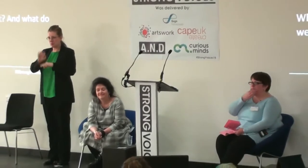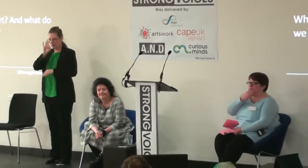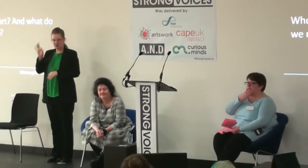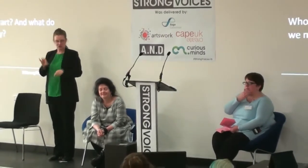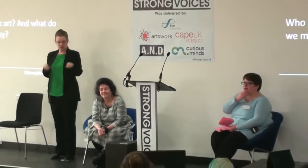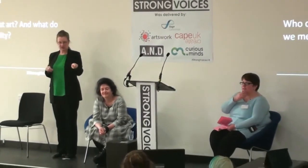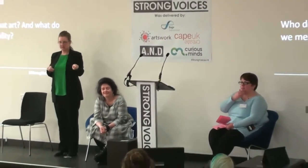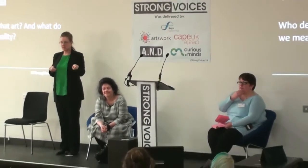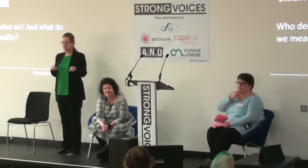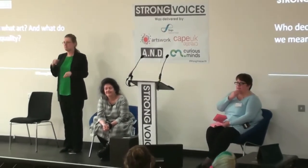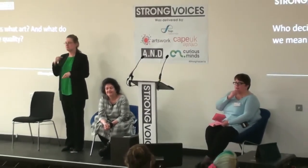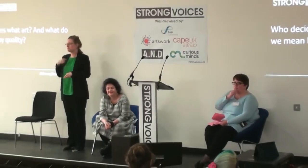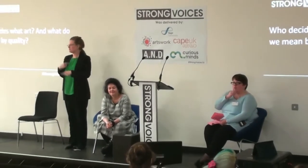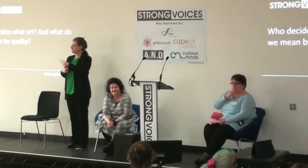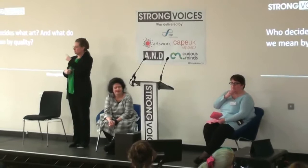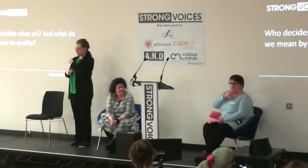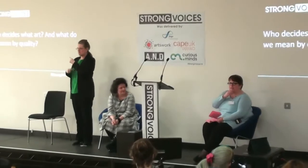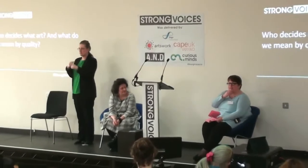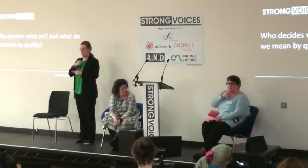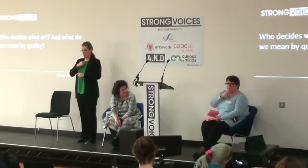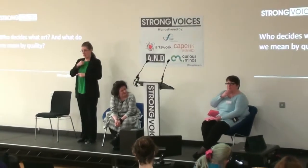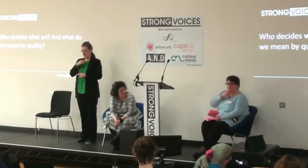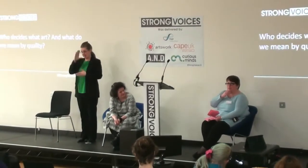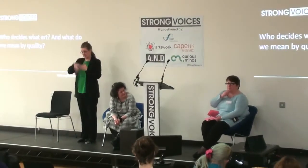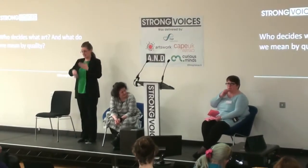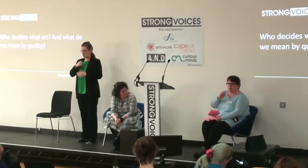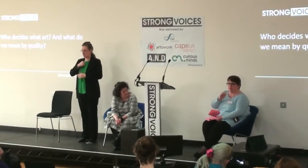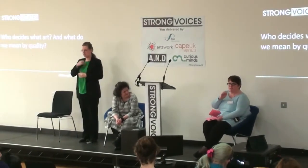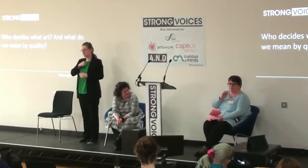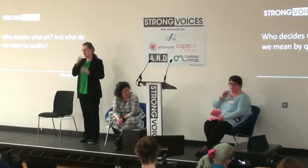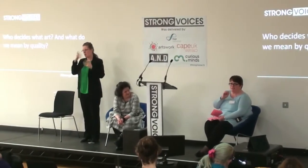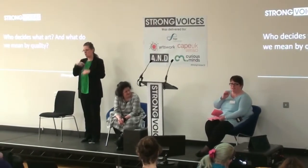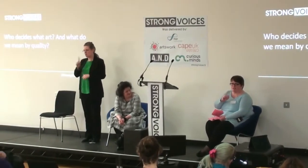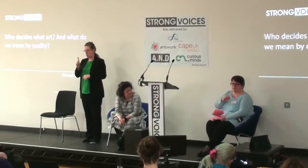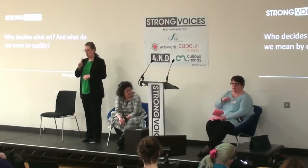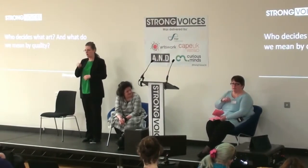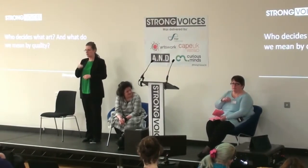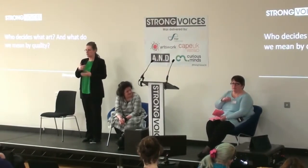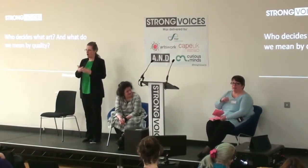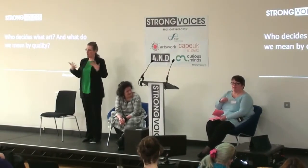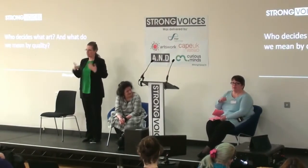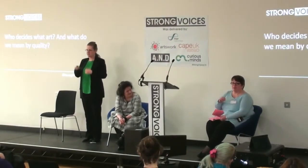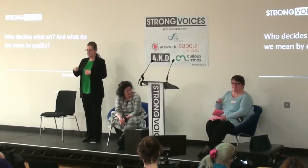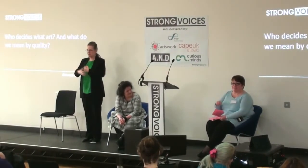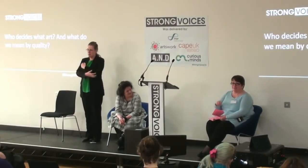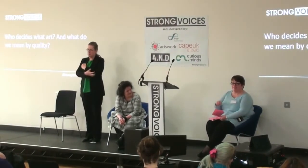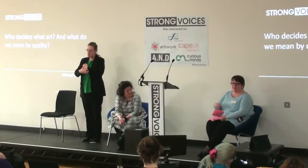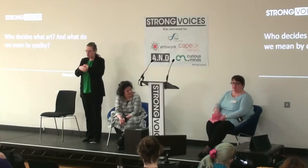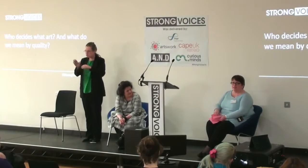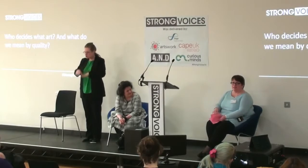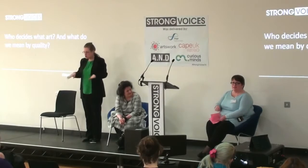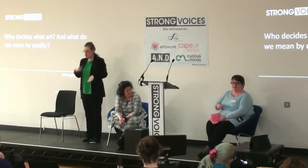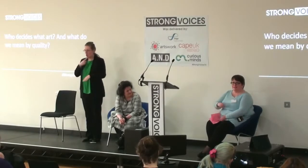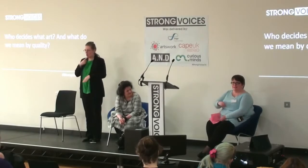for me and in my experience what worries me is that often it's the poorest children and young people that get the rawest deal